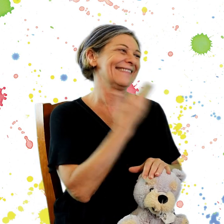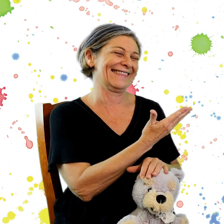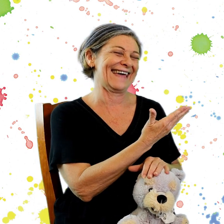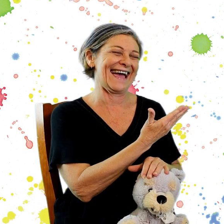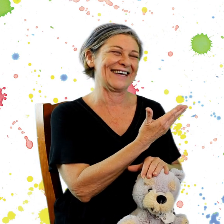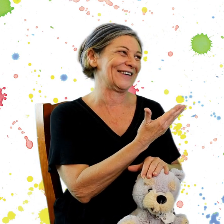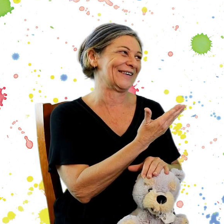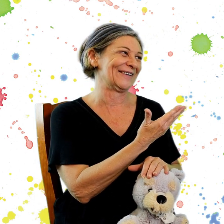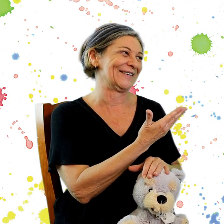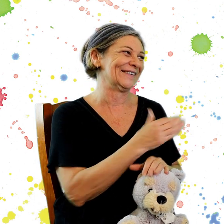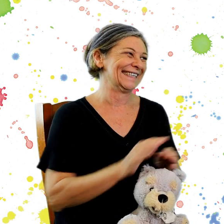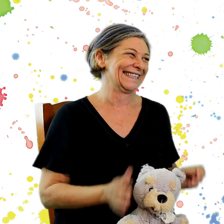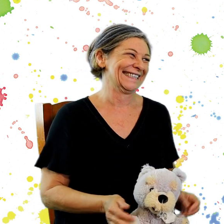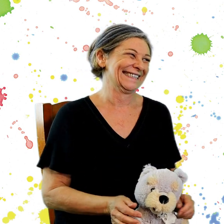Thank you. Thank you, Karen.